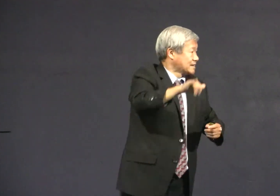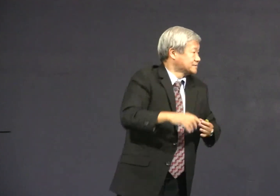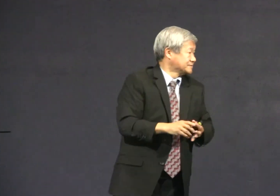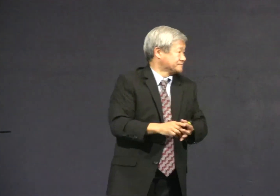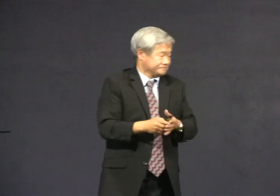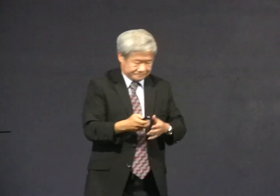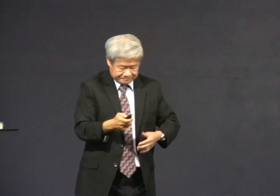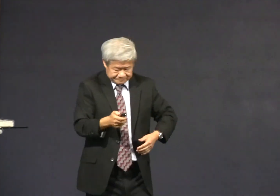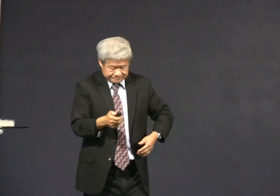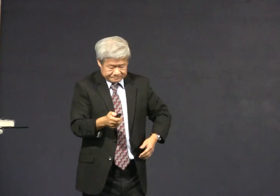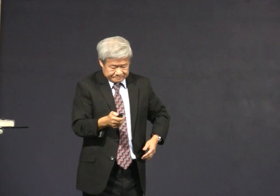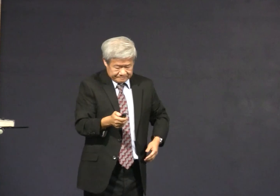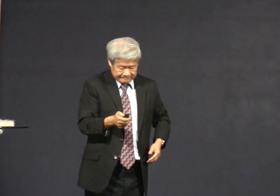it's called All Saints Day